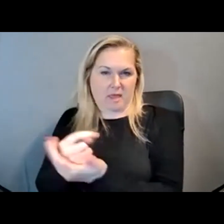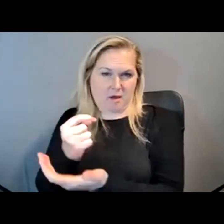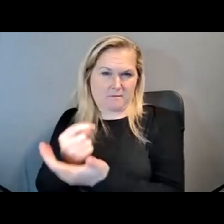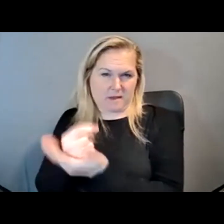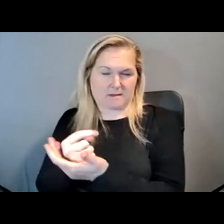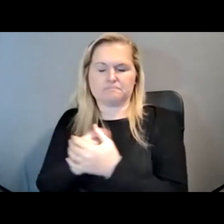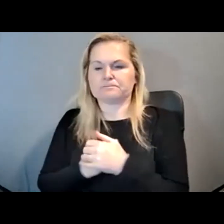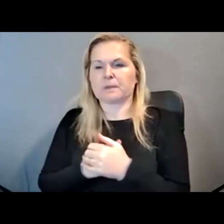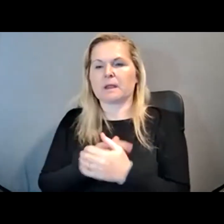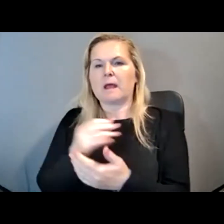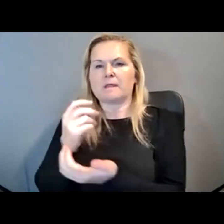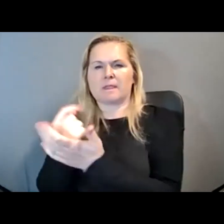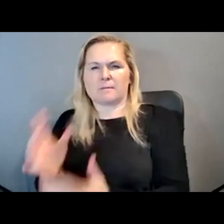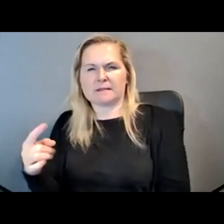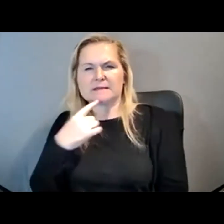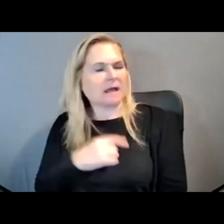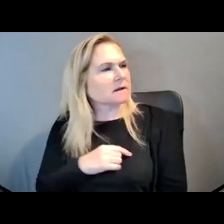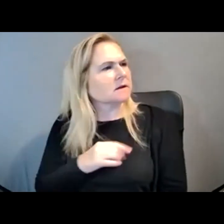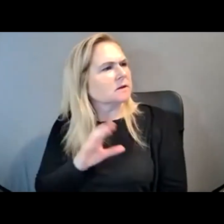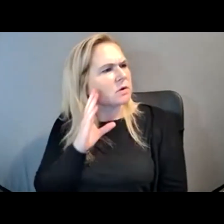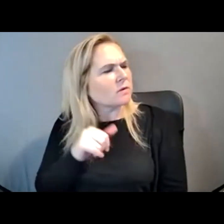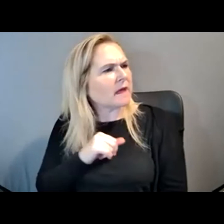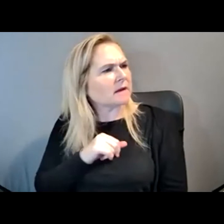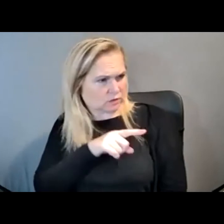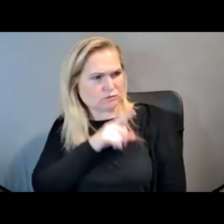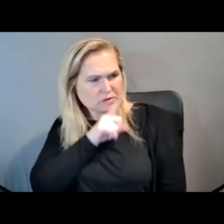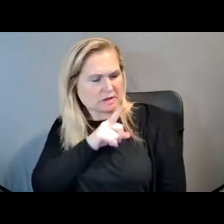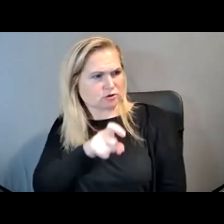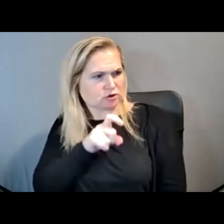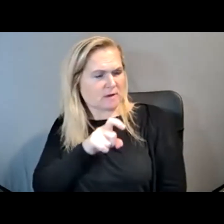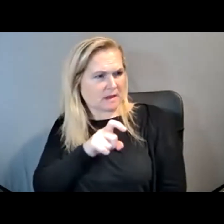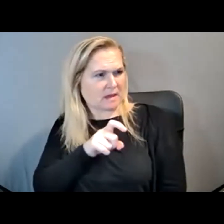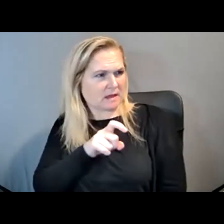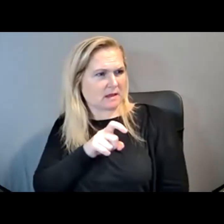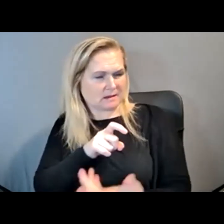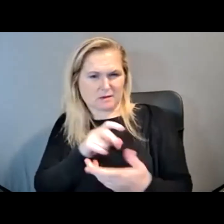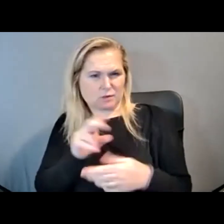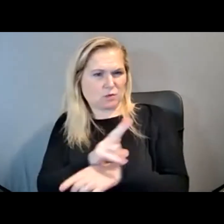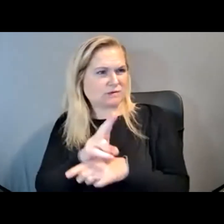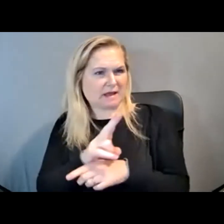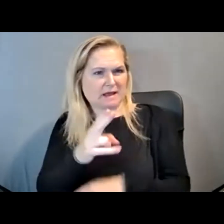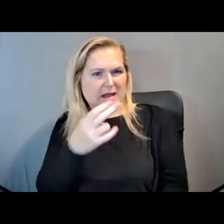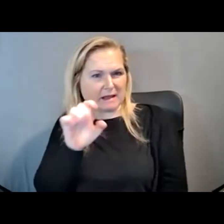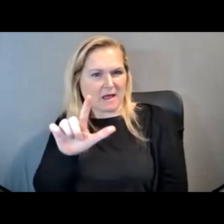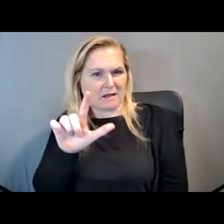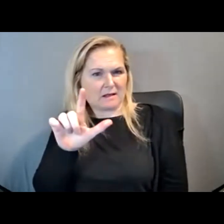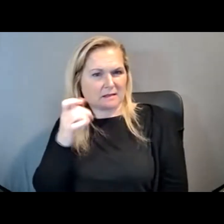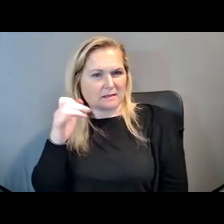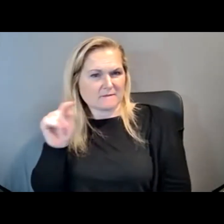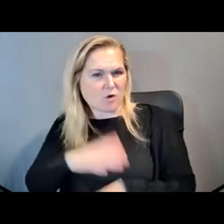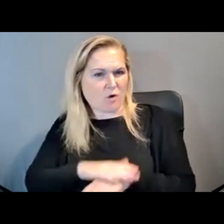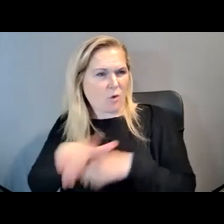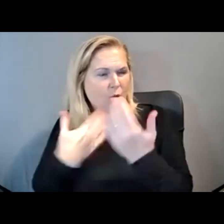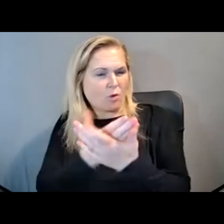the therapist said to me, well, you know, you really should be wearing heel lifts on all of your shoes and you really should be